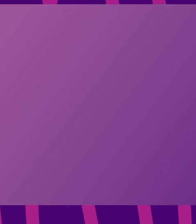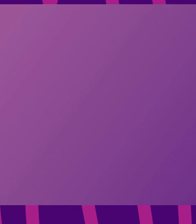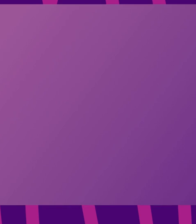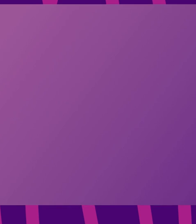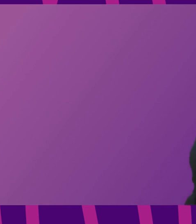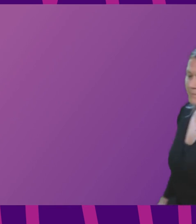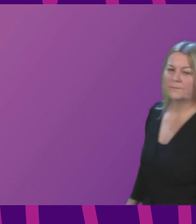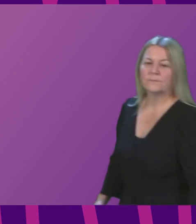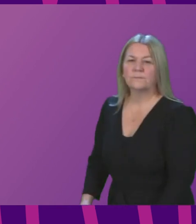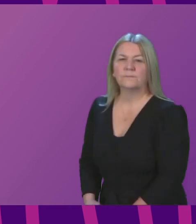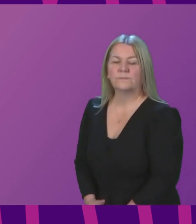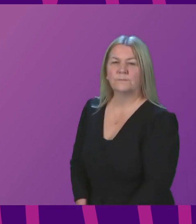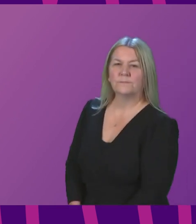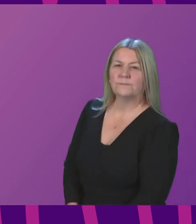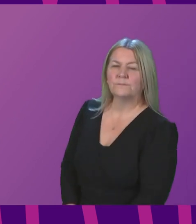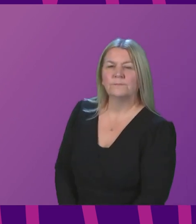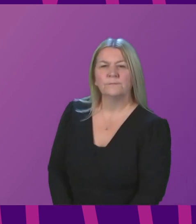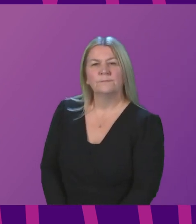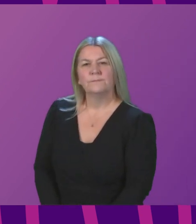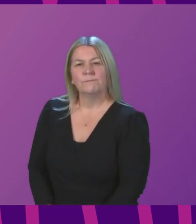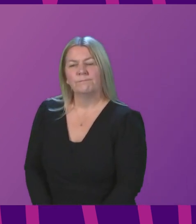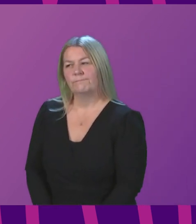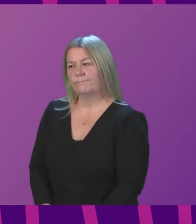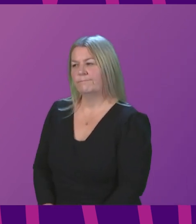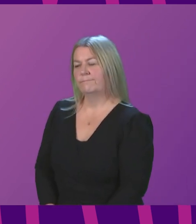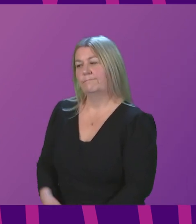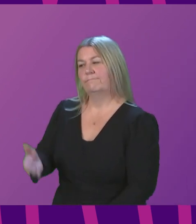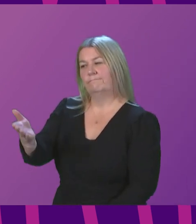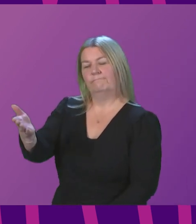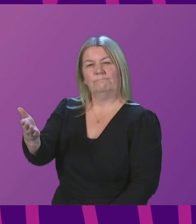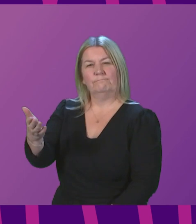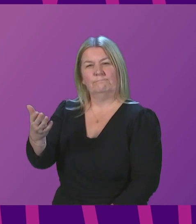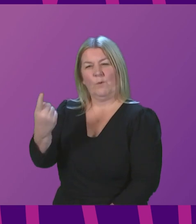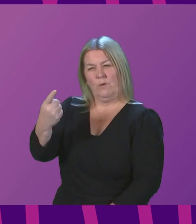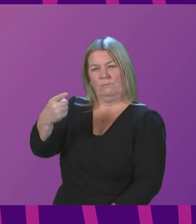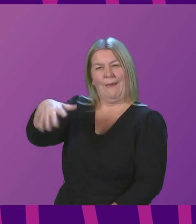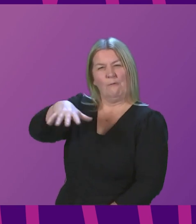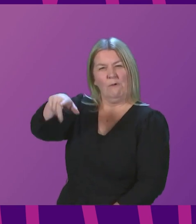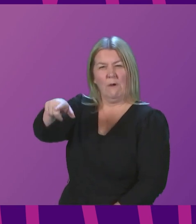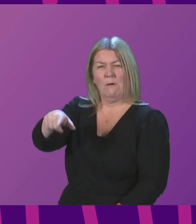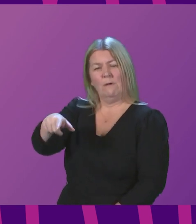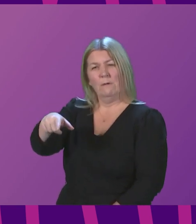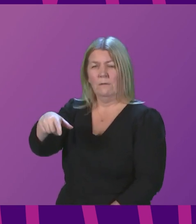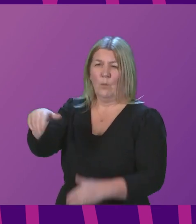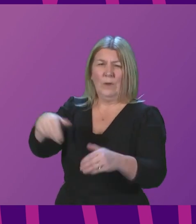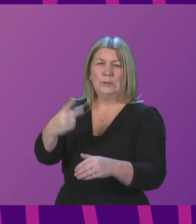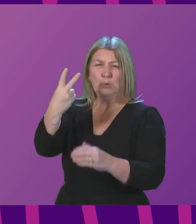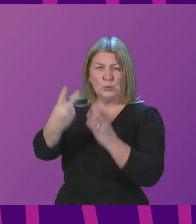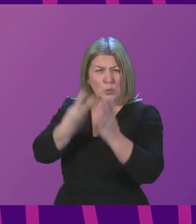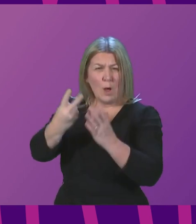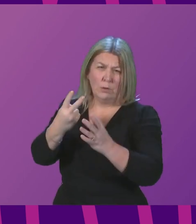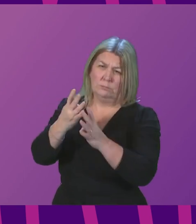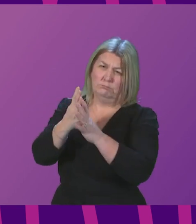Yesterday, my constituents queued for up to two hours waiting to get their booster jabs. They understand the need to get vaccinated, so they waited